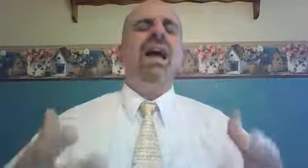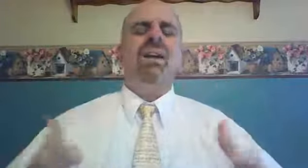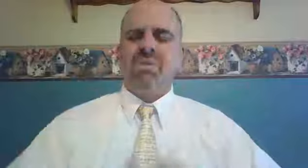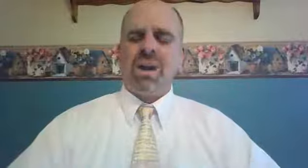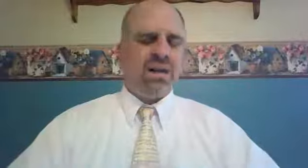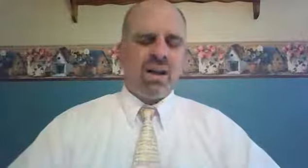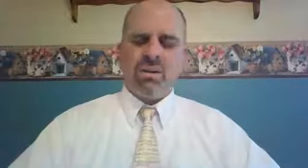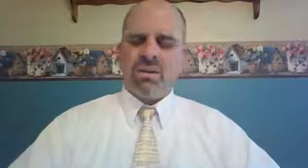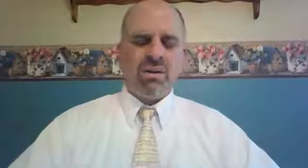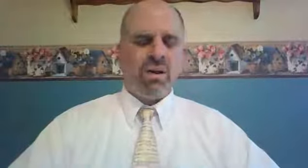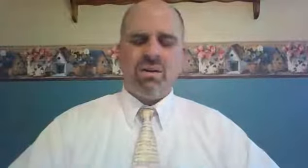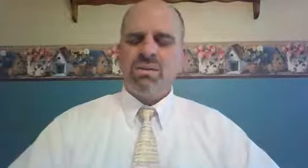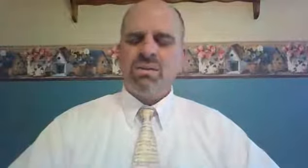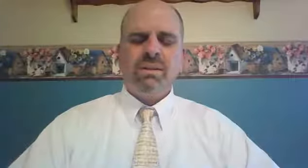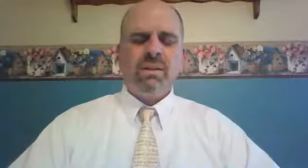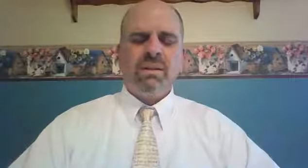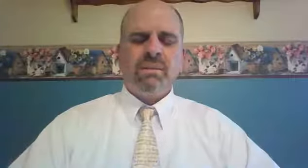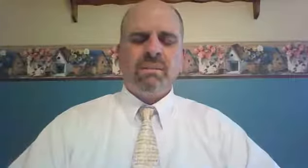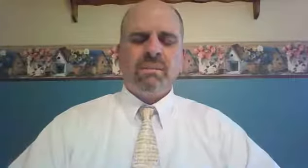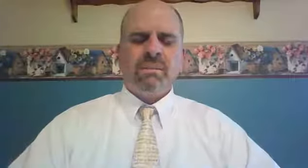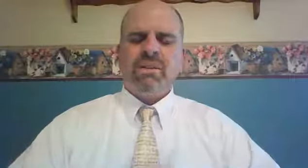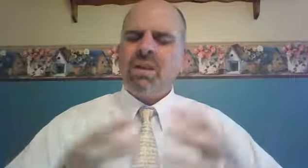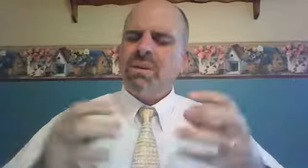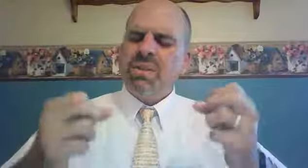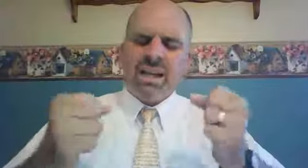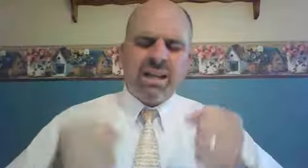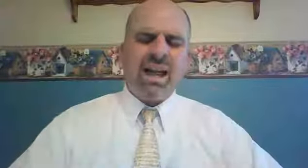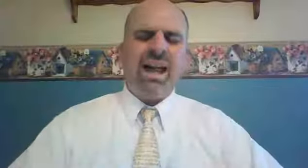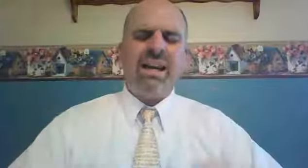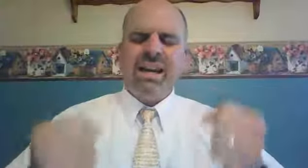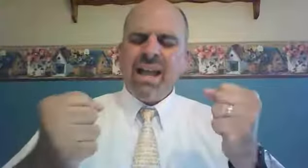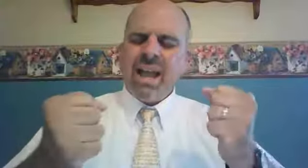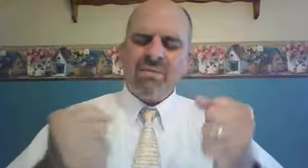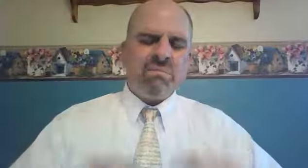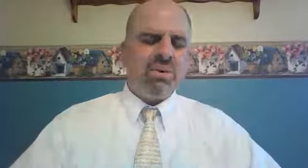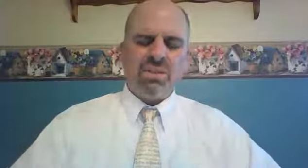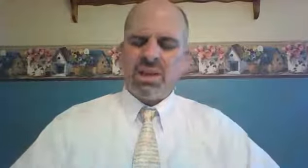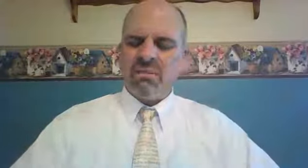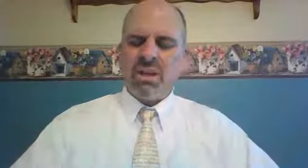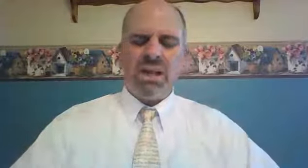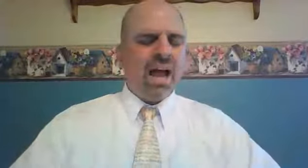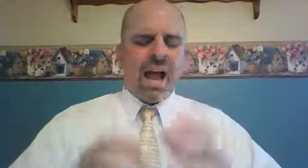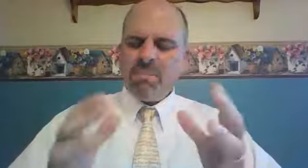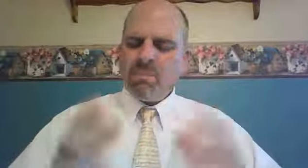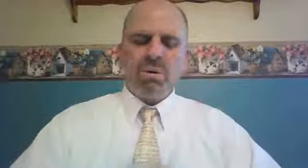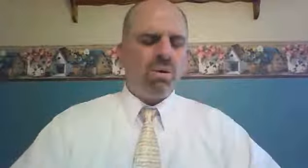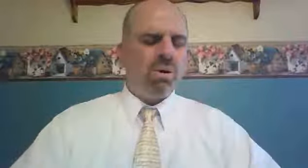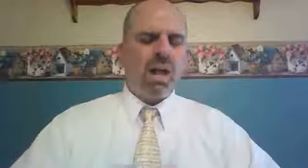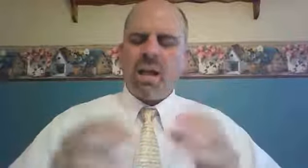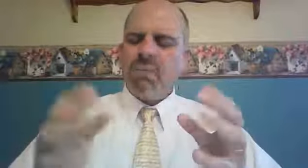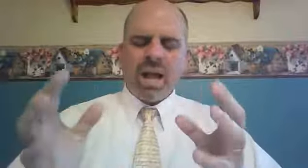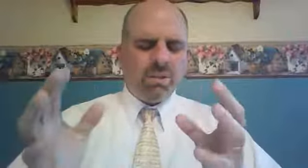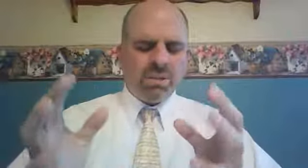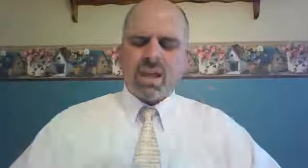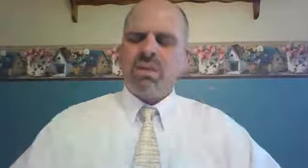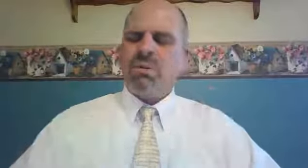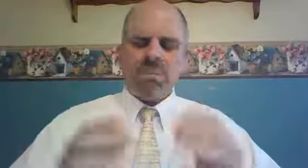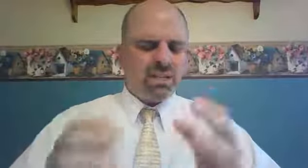out right now in their hearts. That they would say, God, have mercy on me. I'm deplorable. I'm desperate. I'm